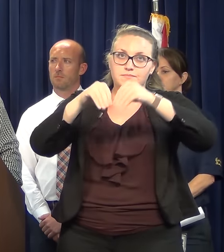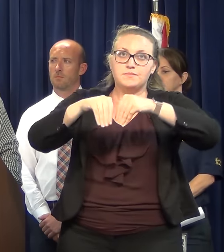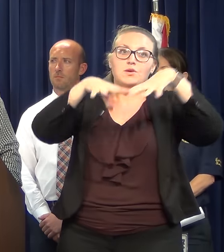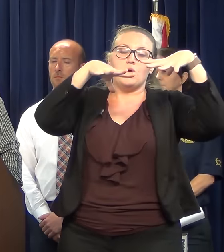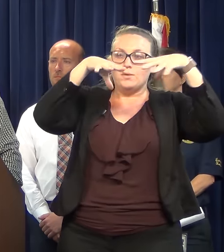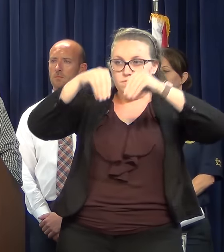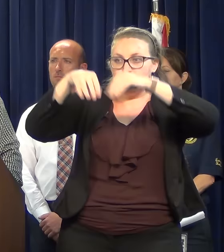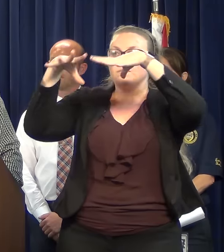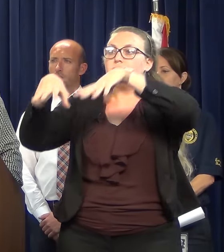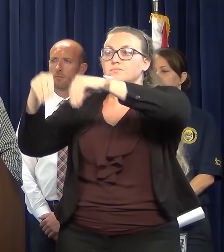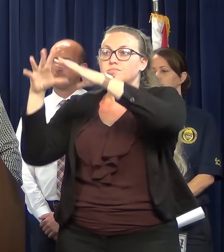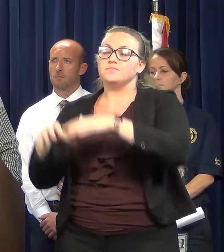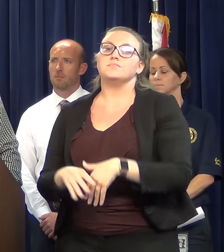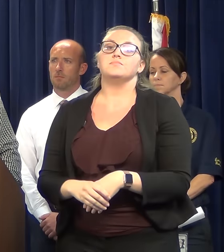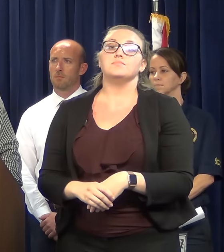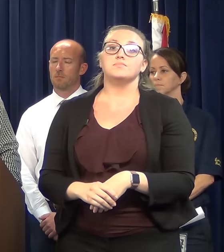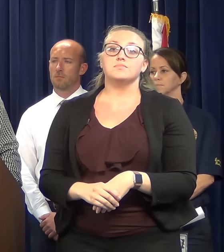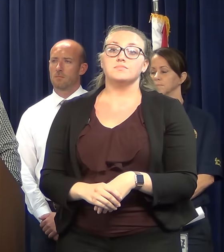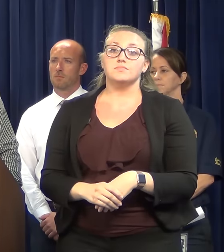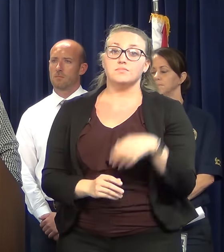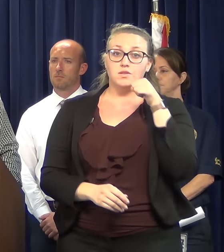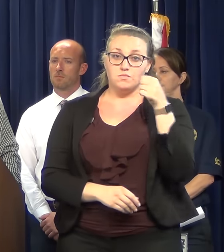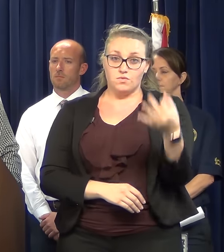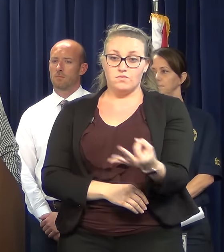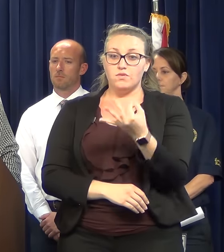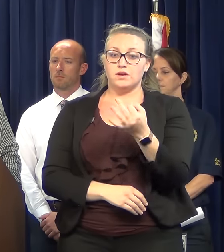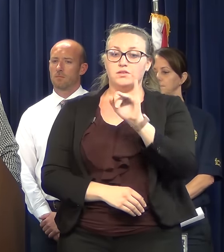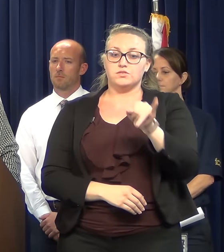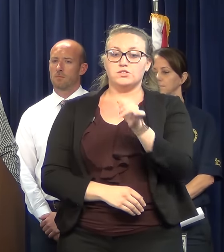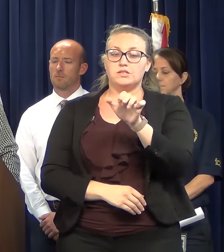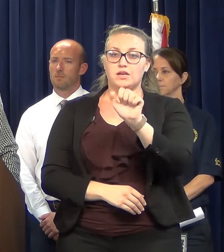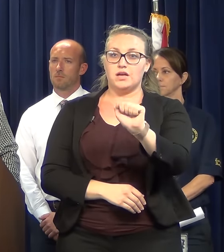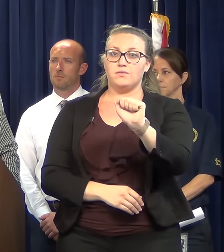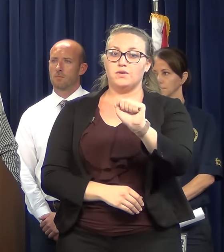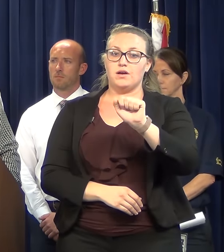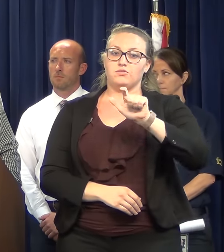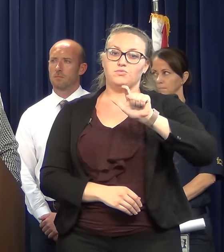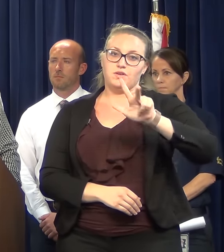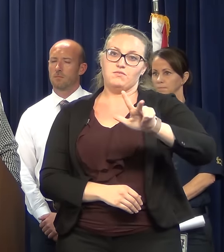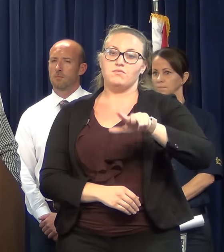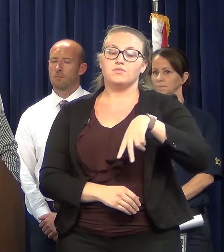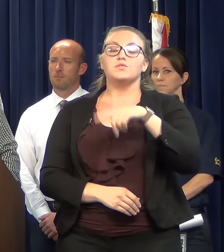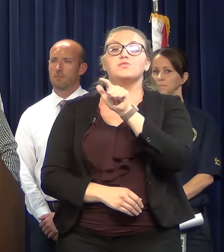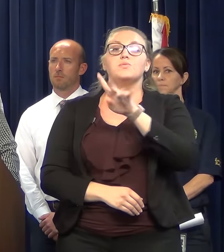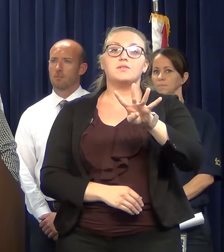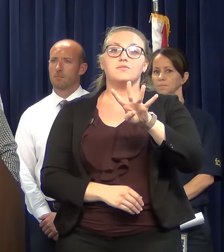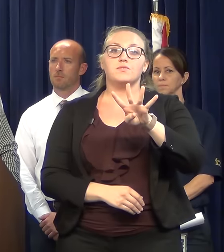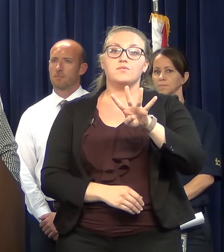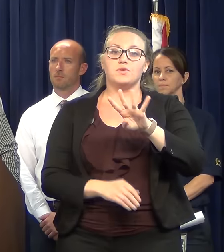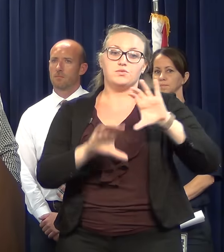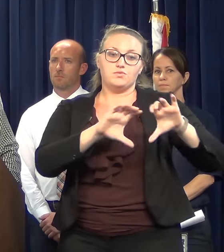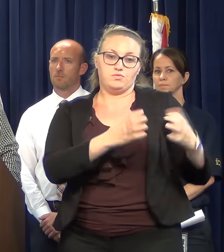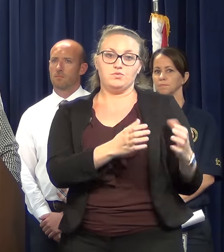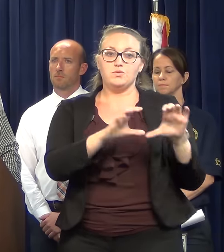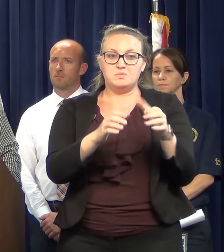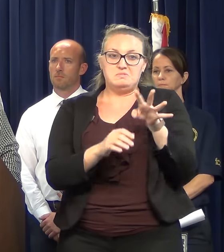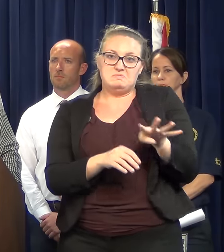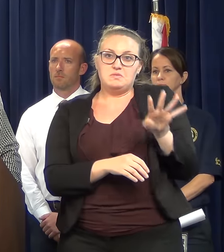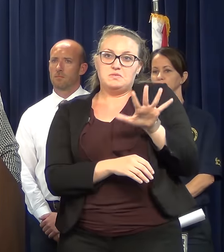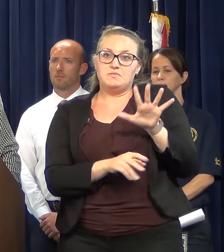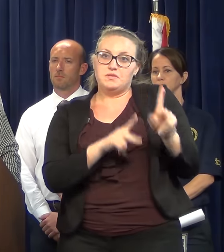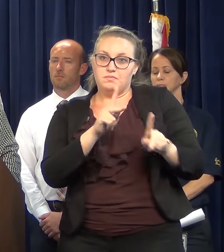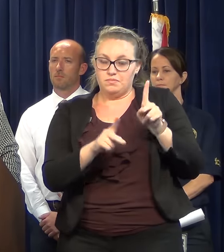On Friday, JEA will have 24 four- to five-man crews, line crews, 20 troubleshooter crews,